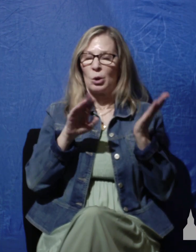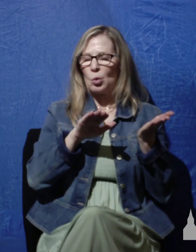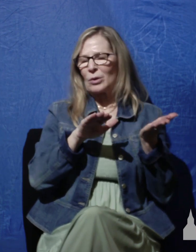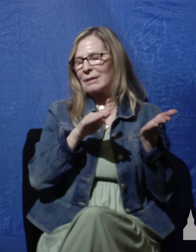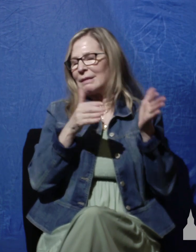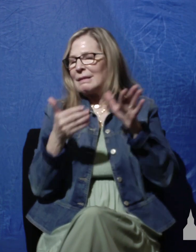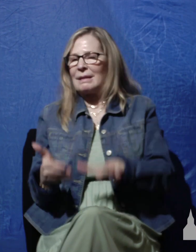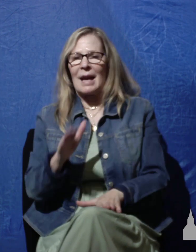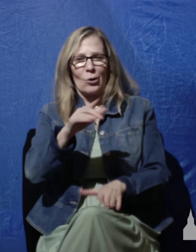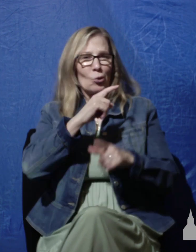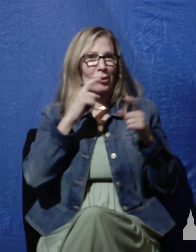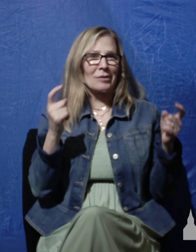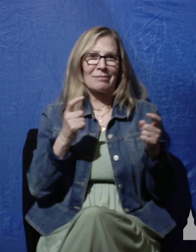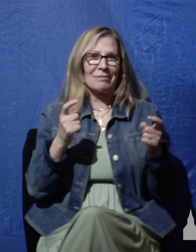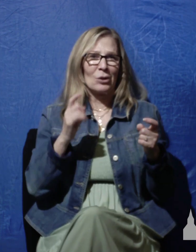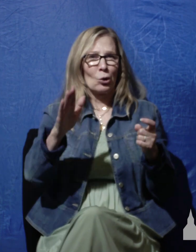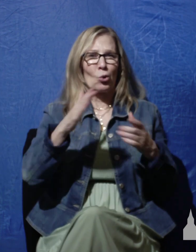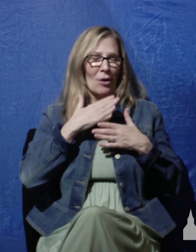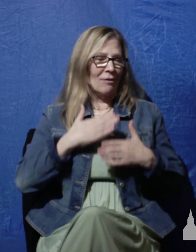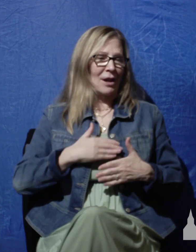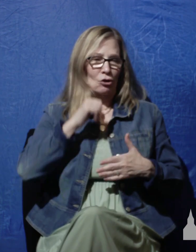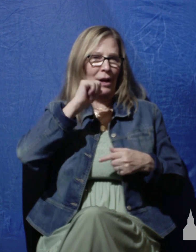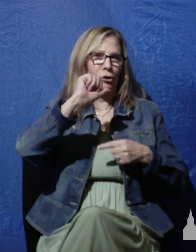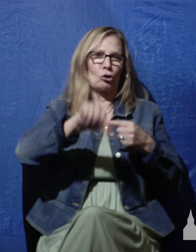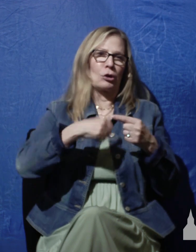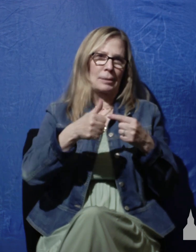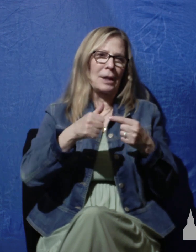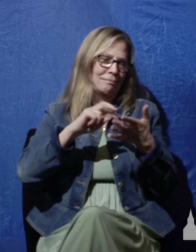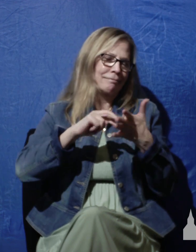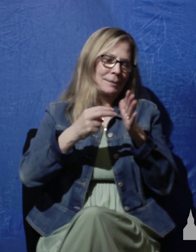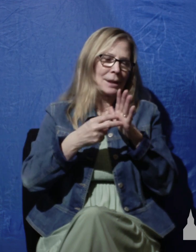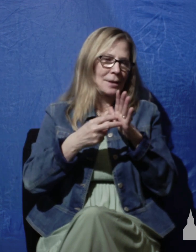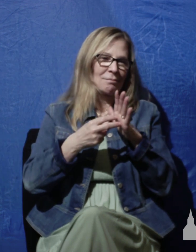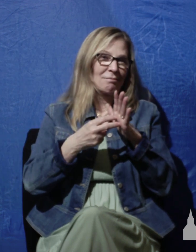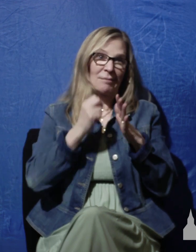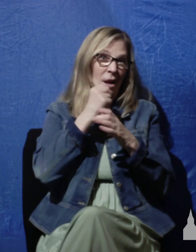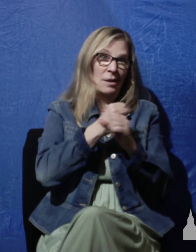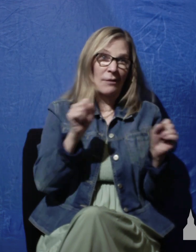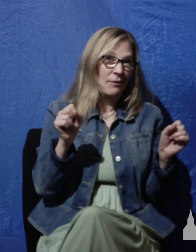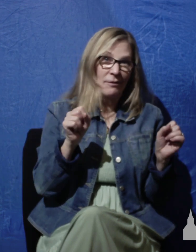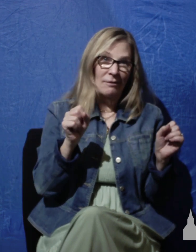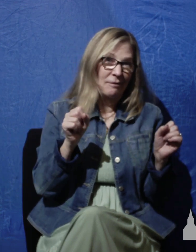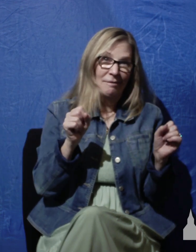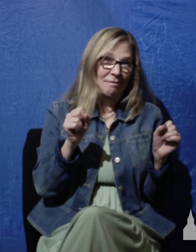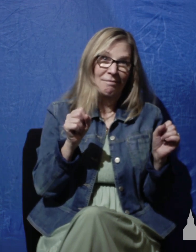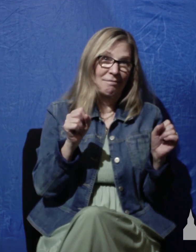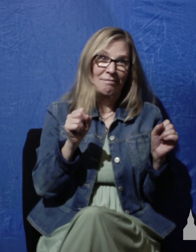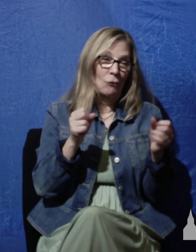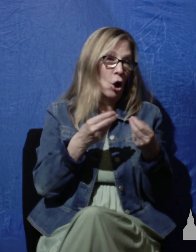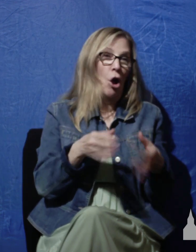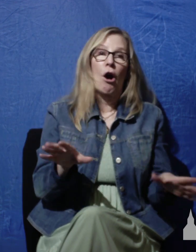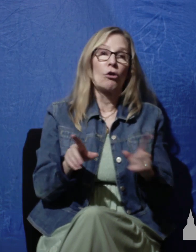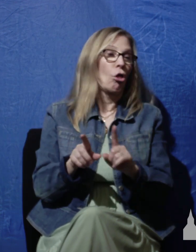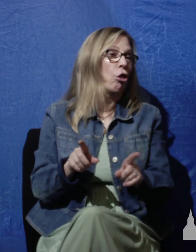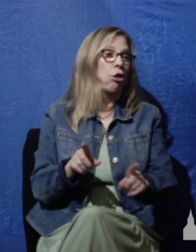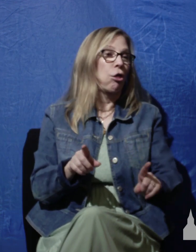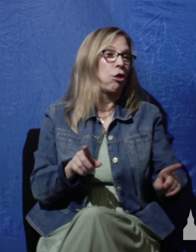the uncircumcision of your flesh, meaning you were unsaved when you were in that condition,